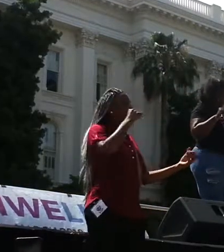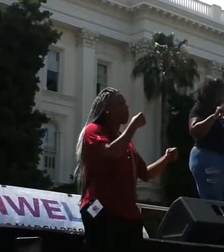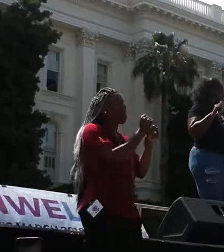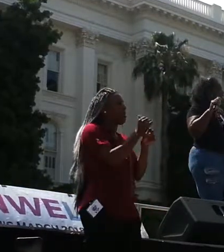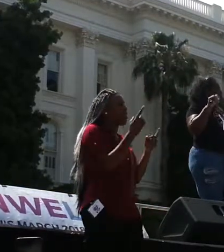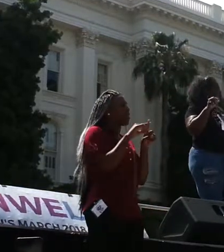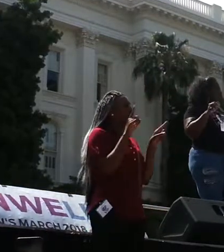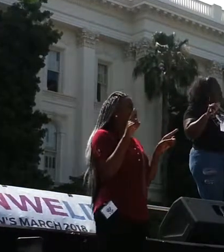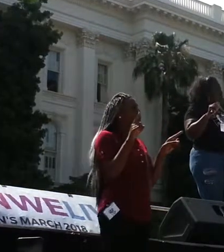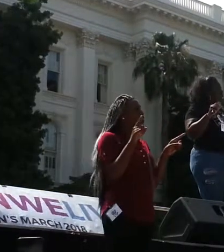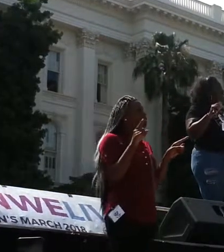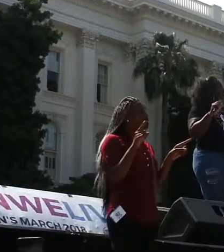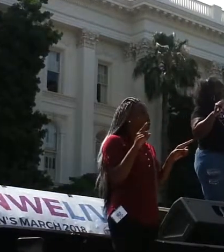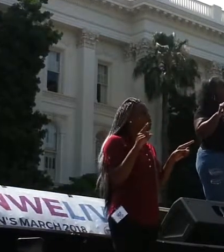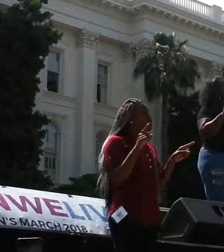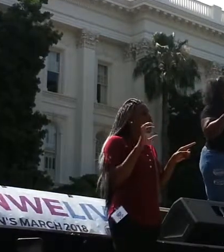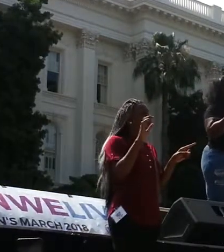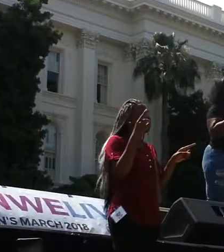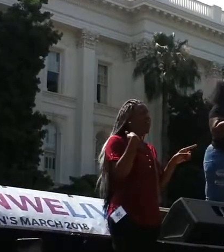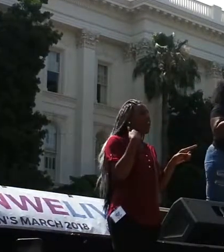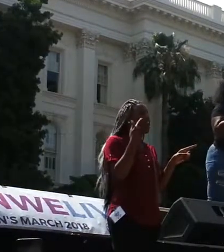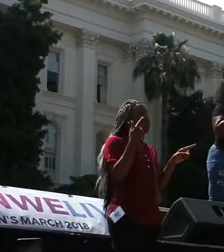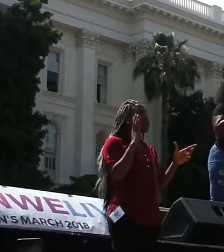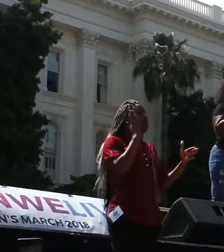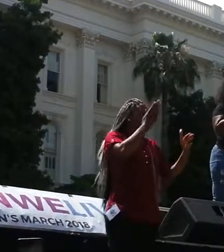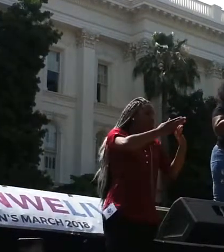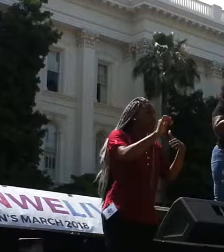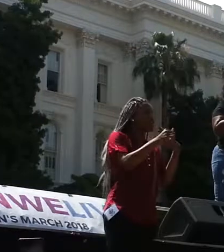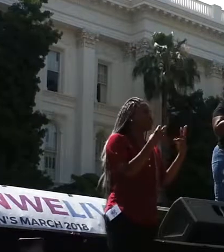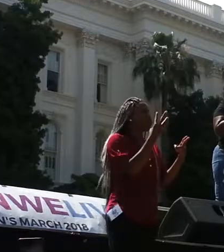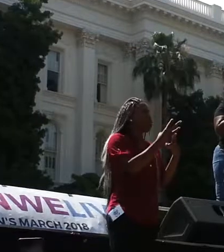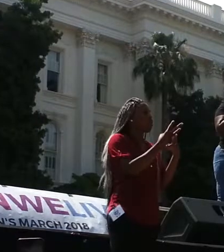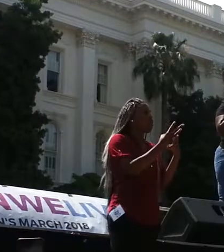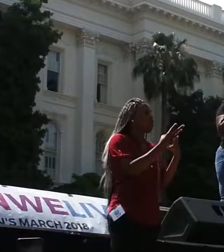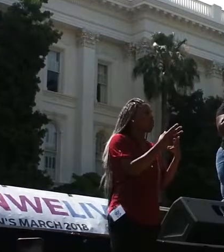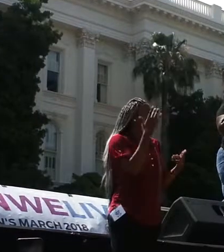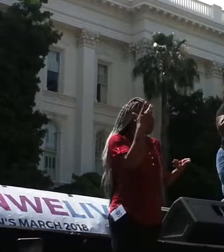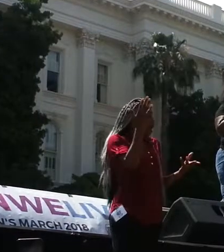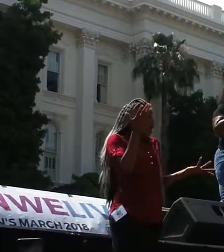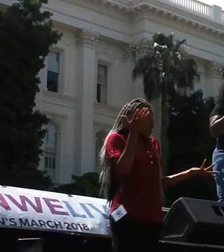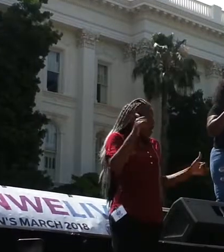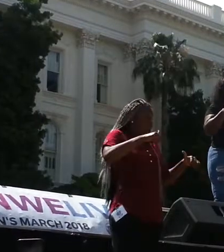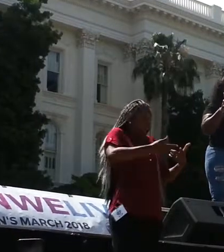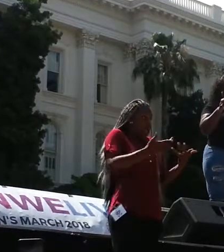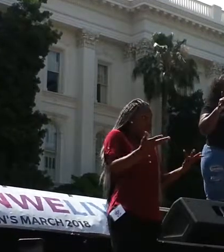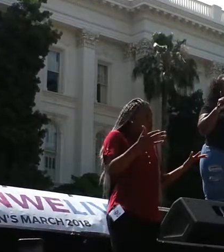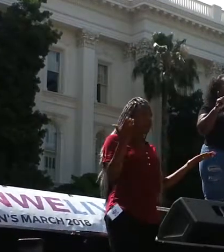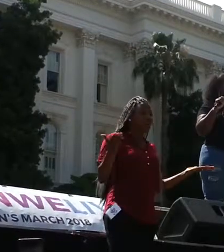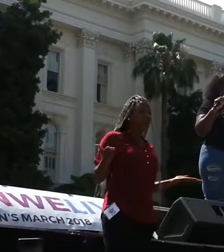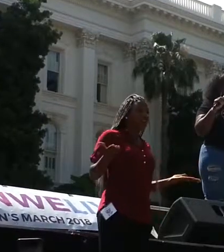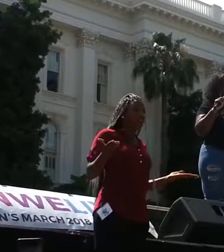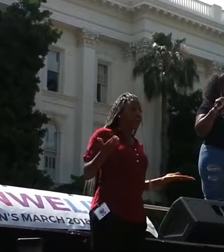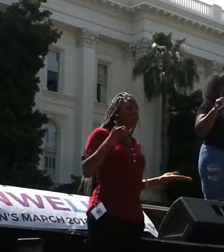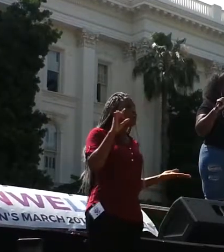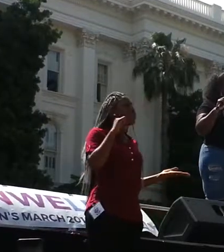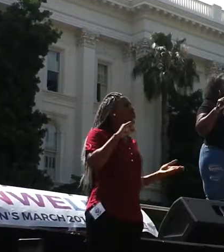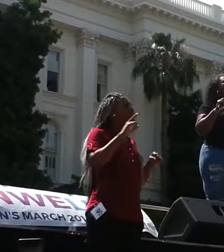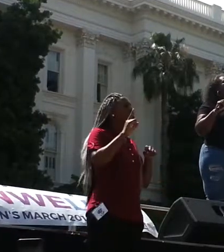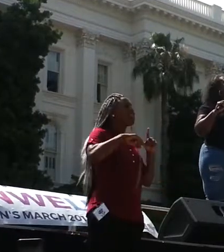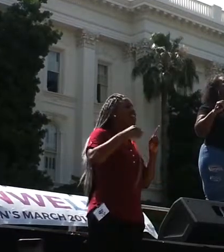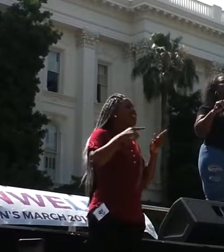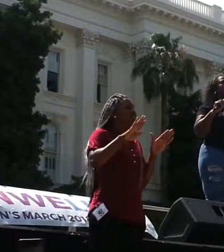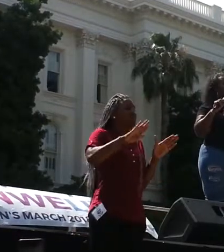difference in this world just by the mere fact that we are here today. We will not be moved into an action,